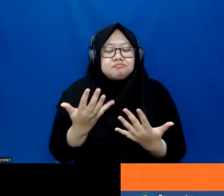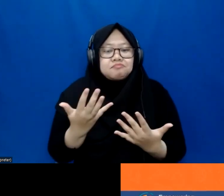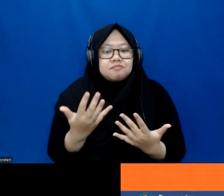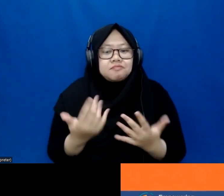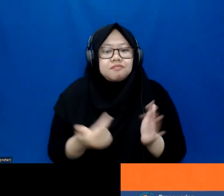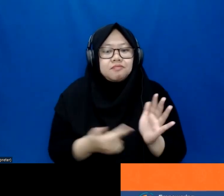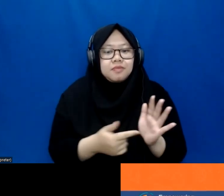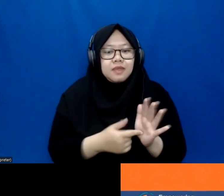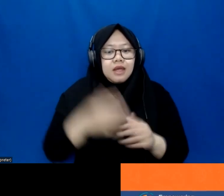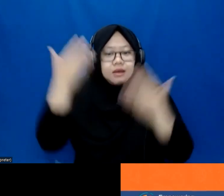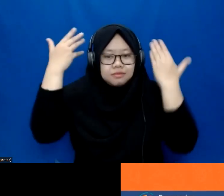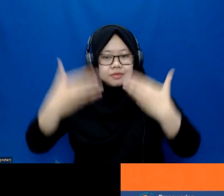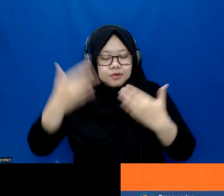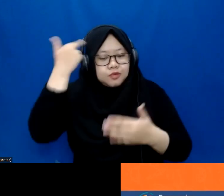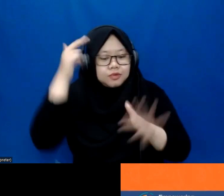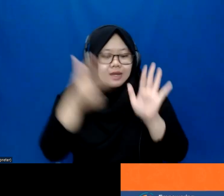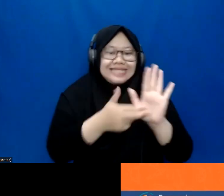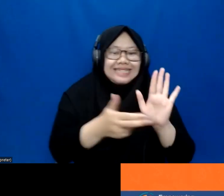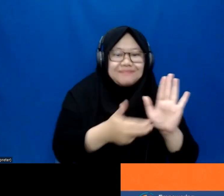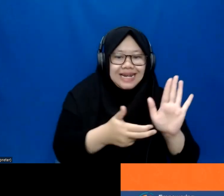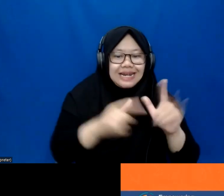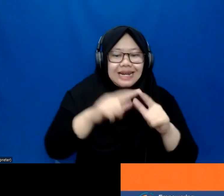the role of assessment, the role of